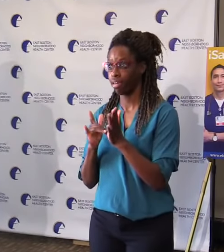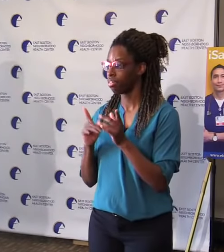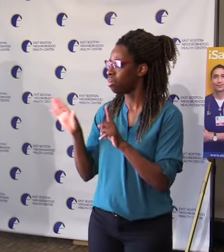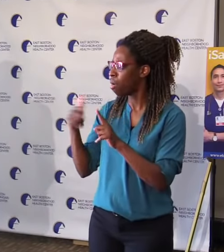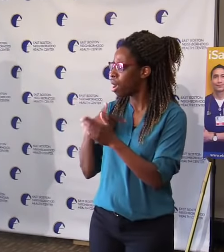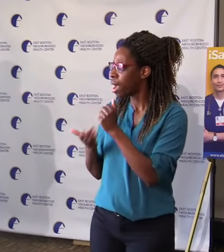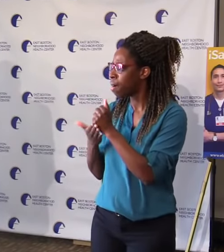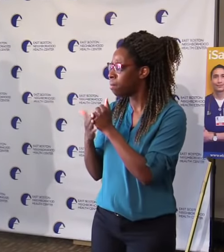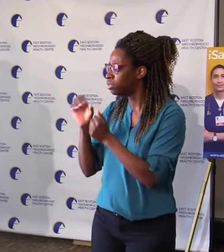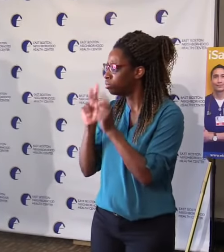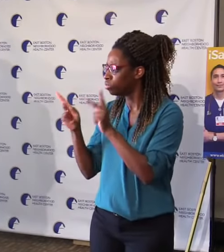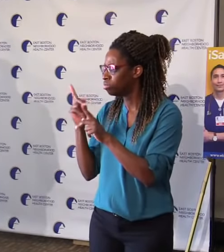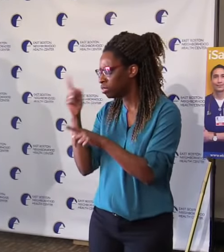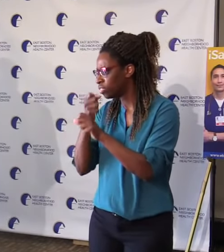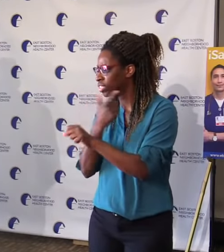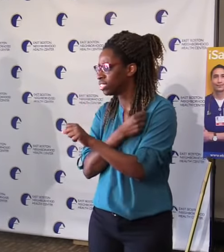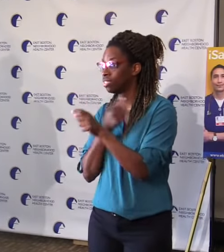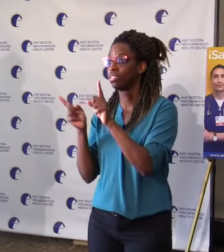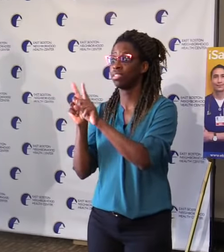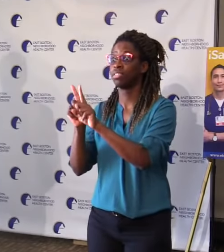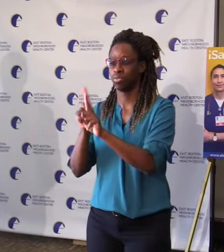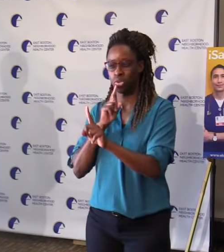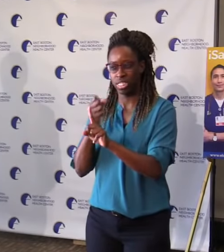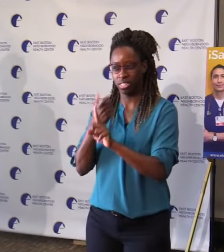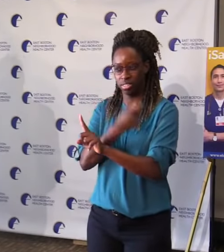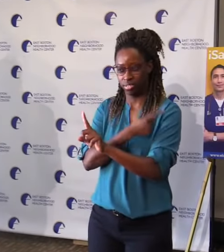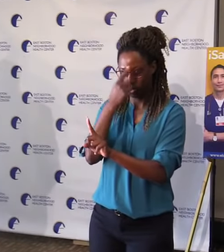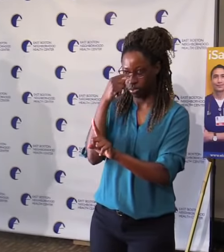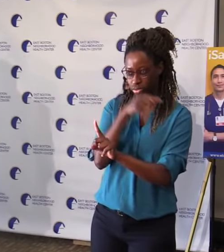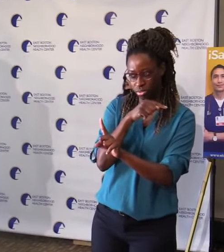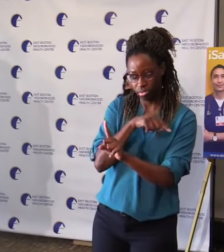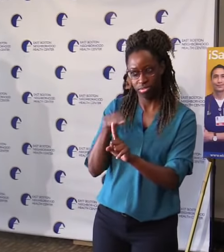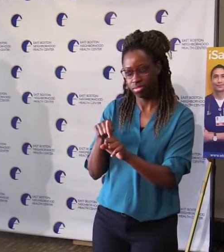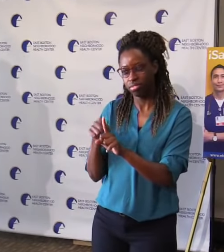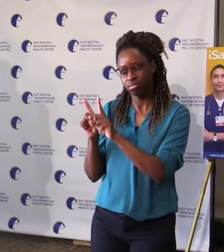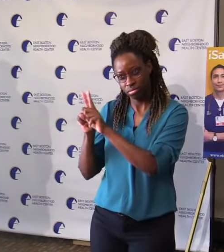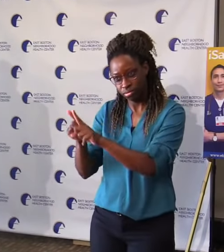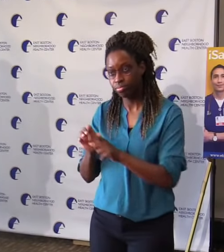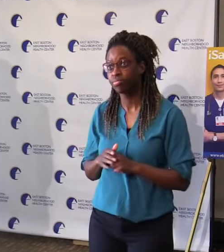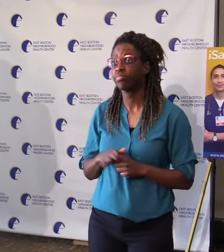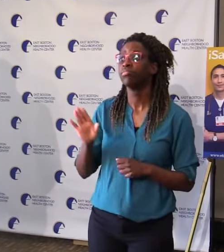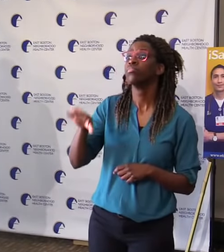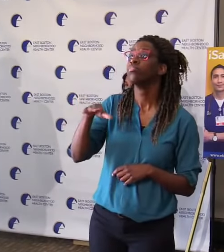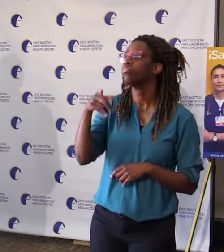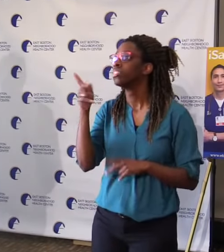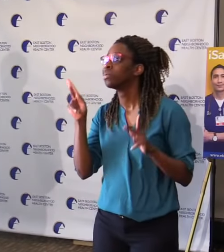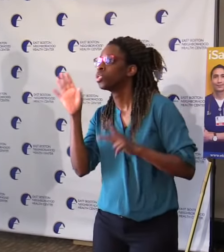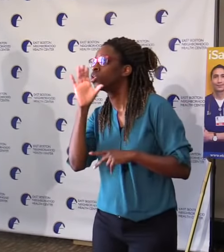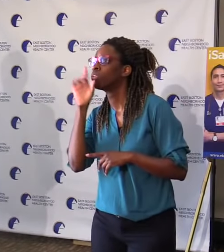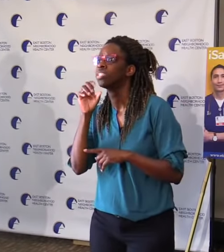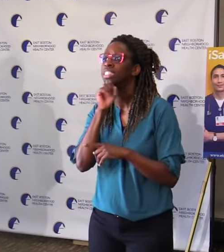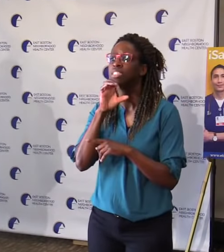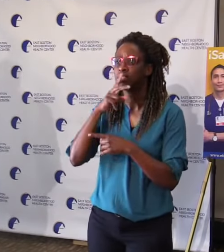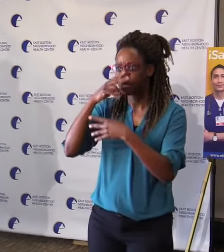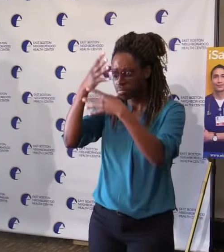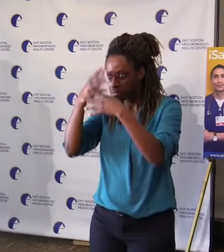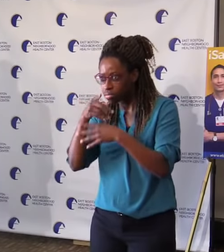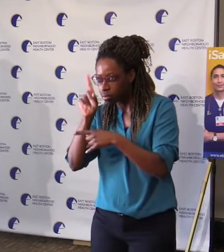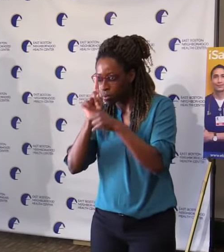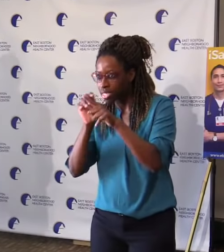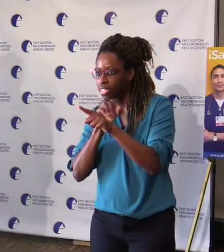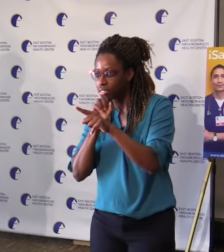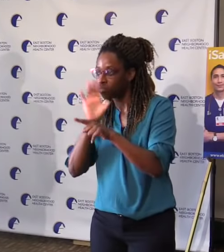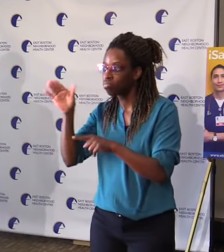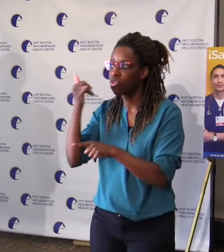with some people posting online trying to get a senior to bring them to a vaccination site, or in some cases,